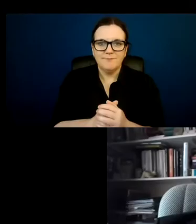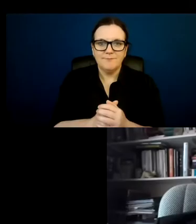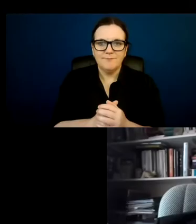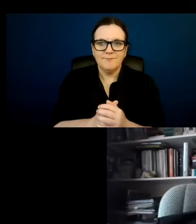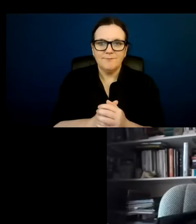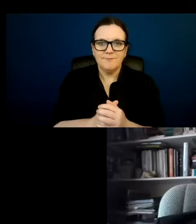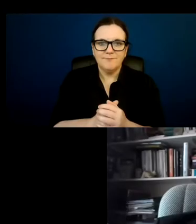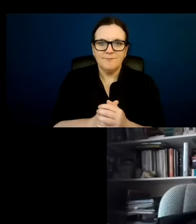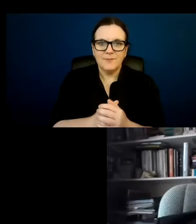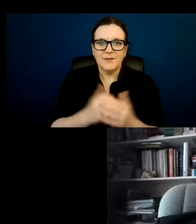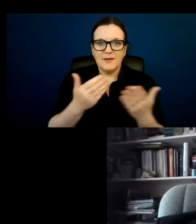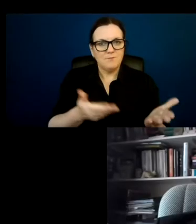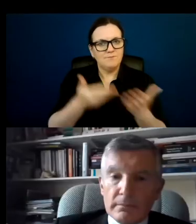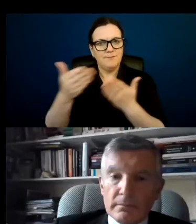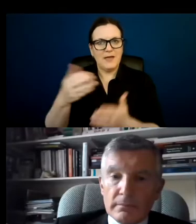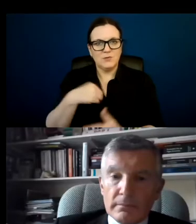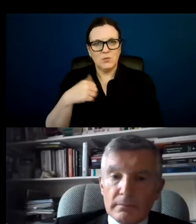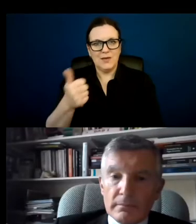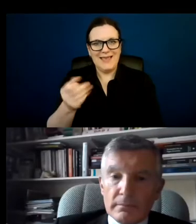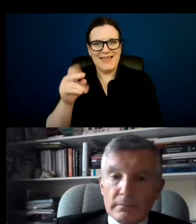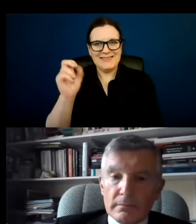I'll hand back to Edie now. Thank you.